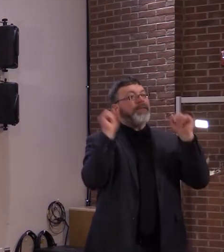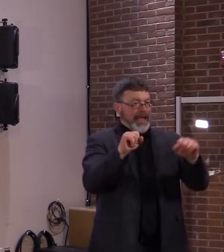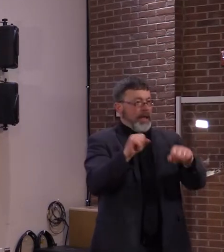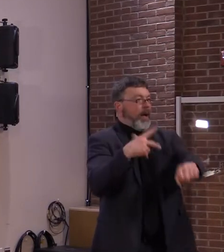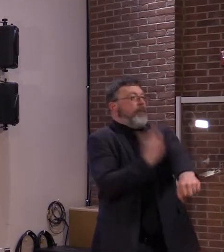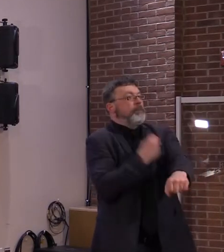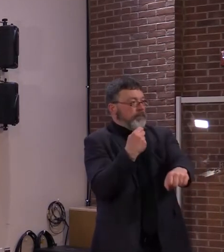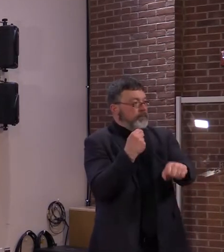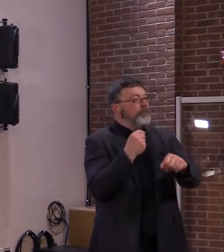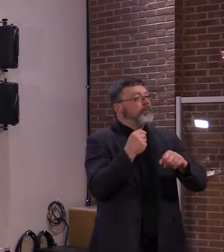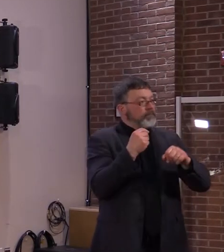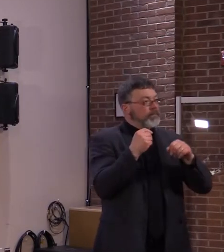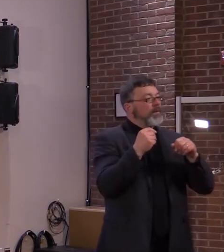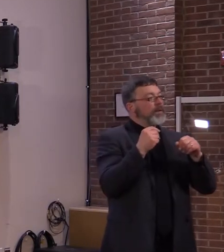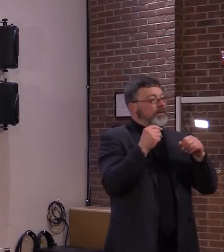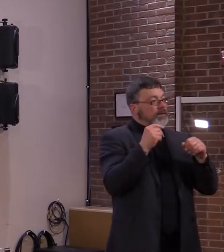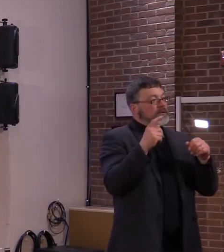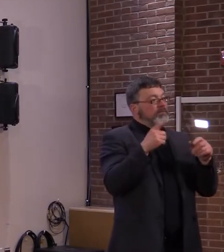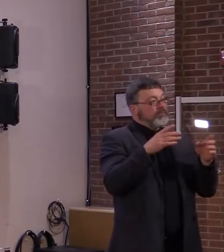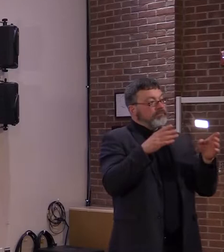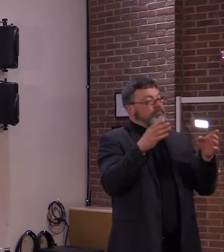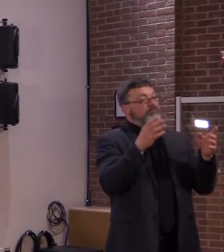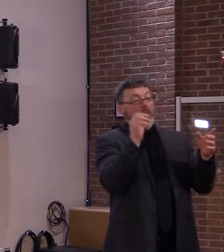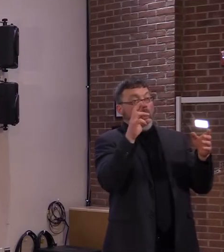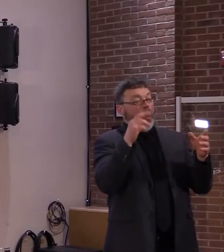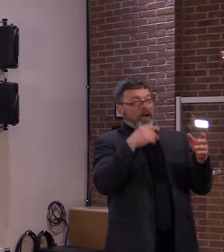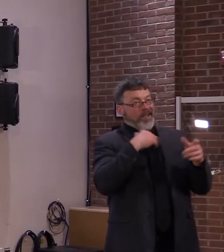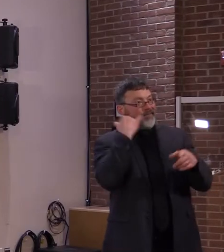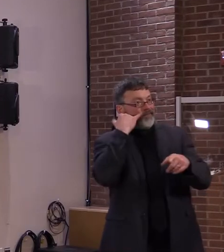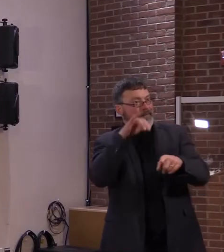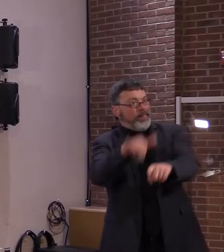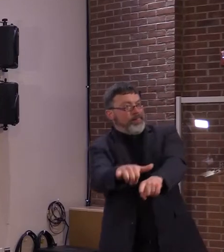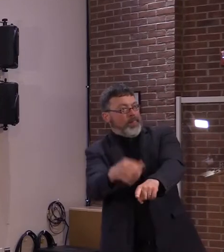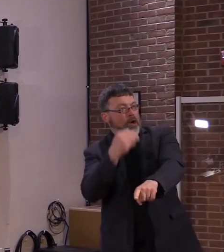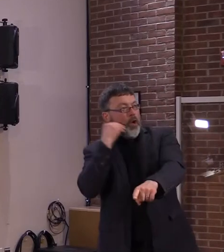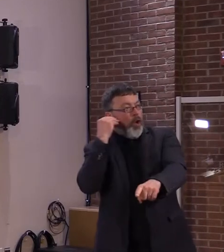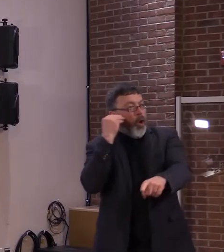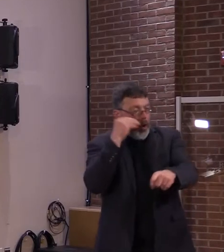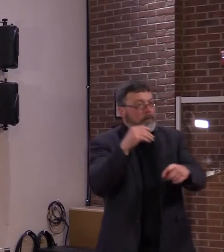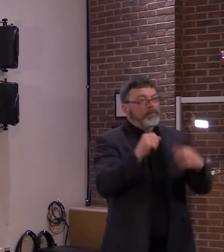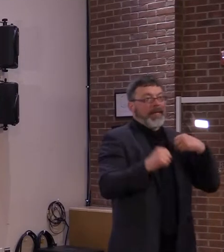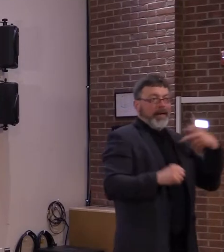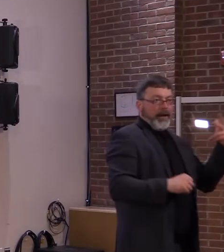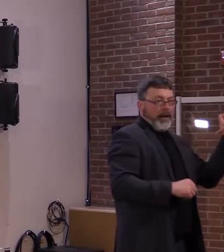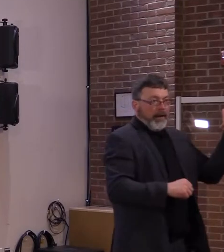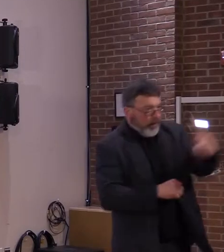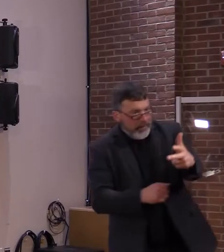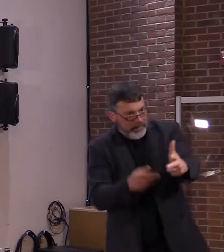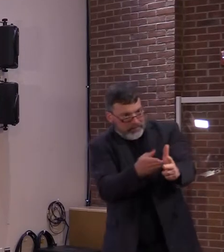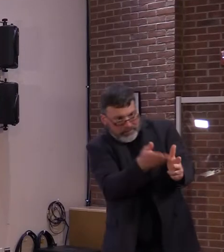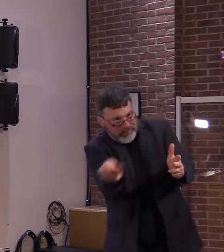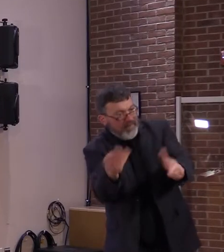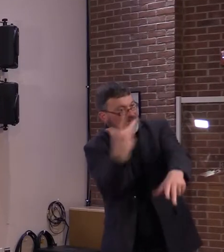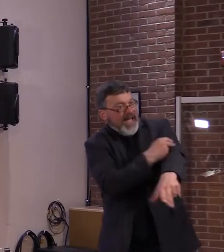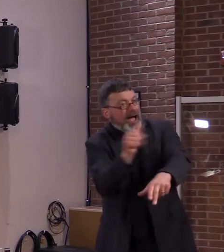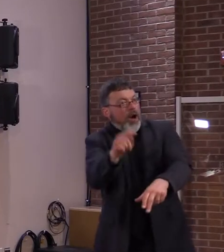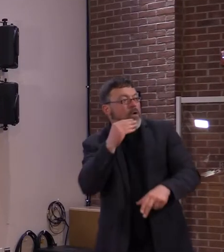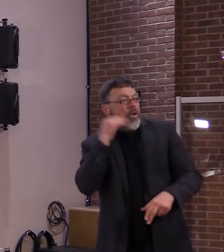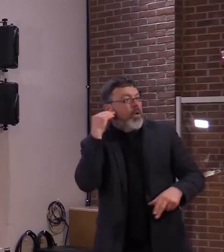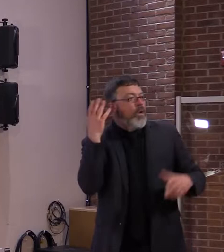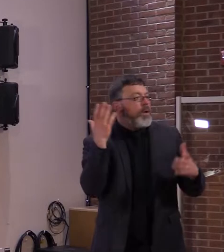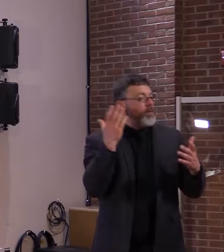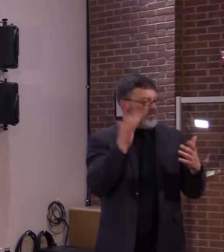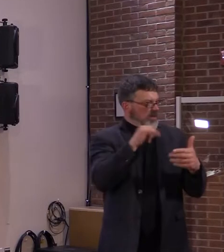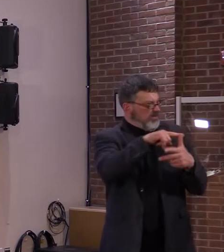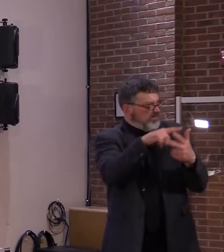as opposed to asking them to go to the vaccine. So, we'll be specifically examining certain populations that we know